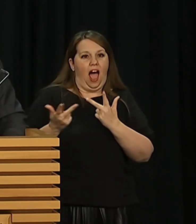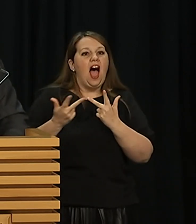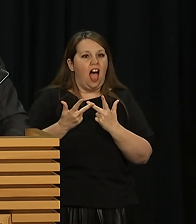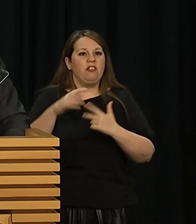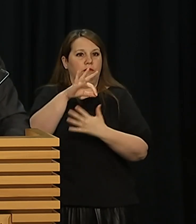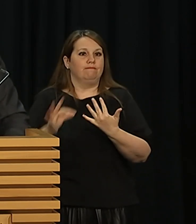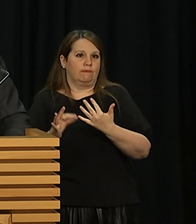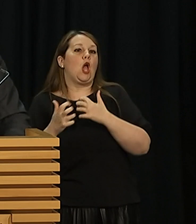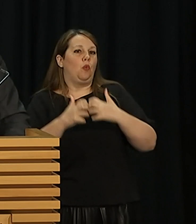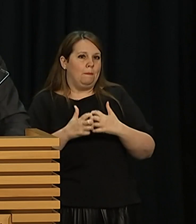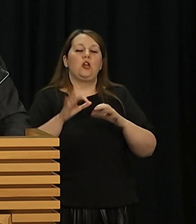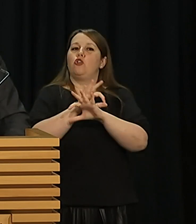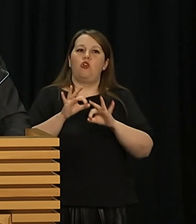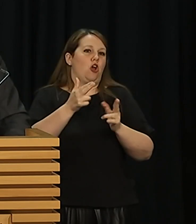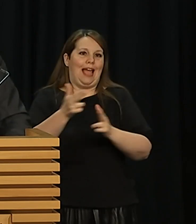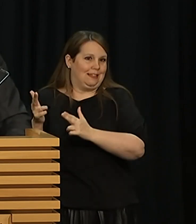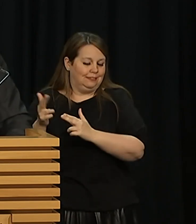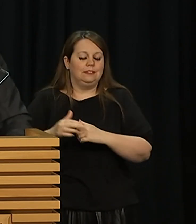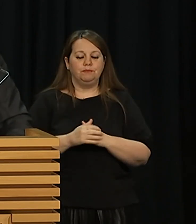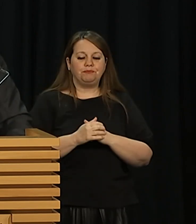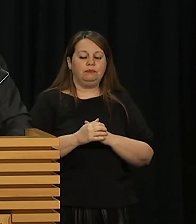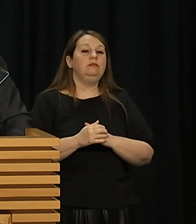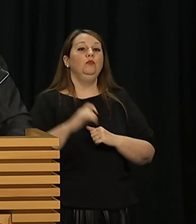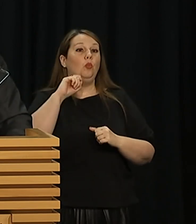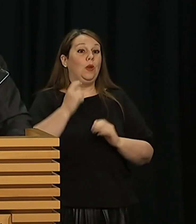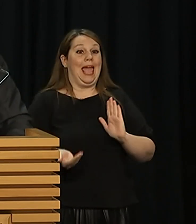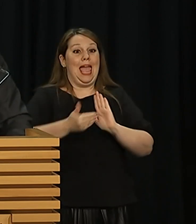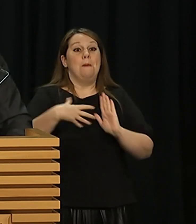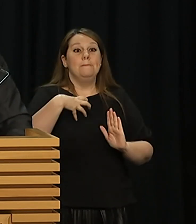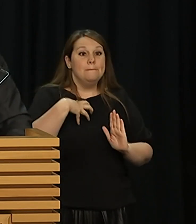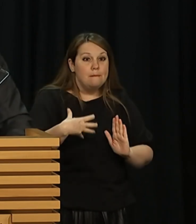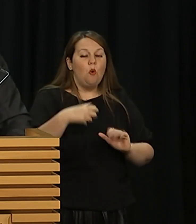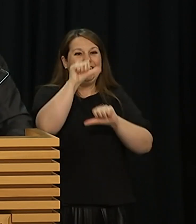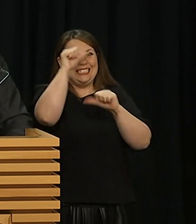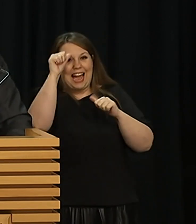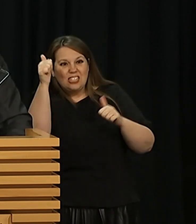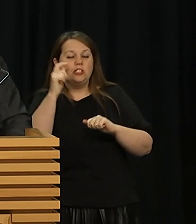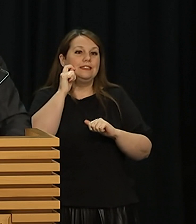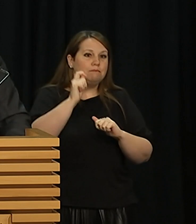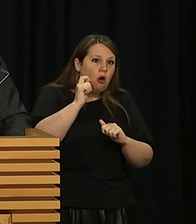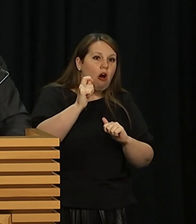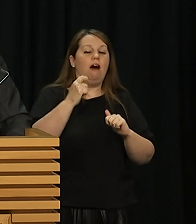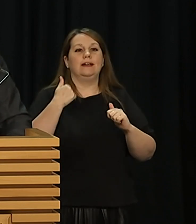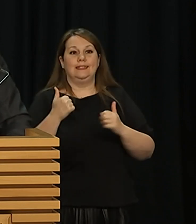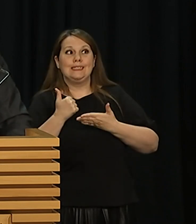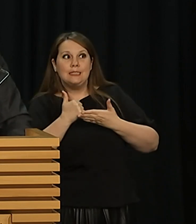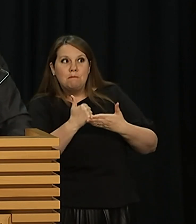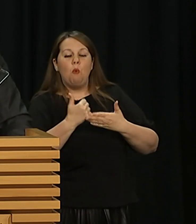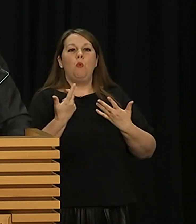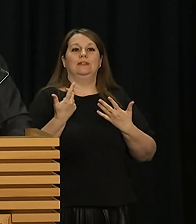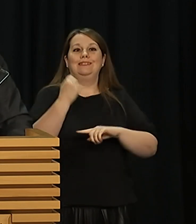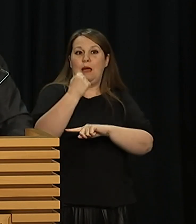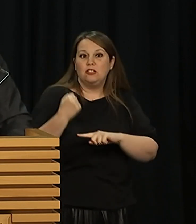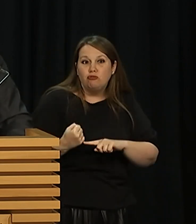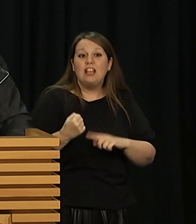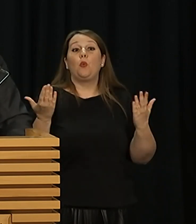NZDF deployments across infantry training and intelligence in the UK, as well as logistics, liaison and administration in Europe.